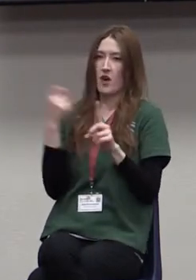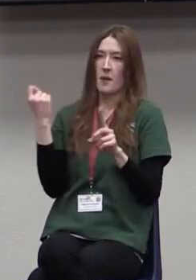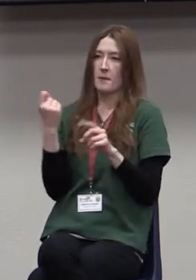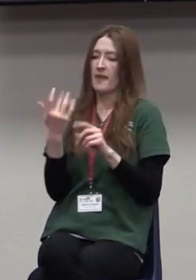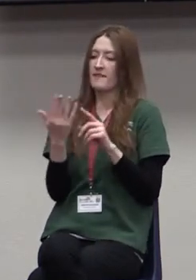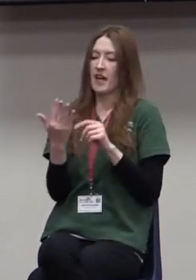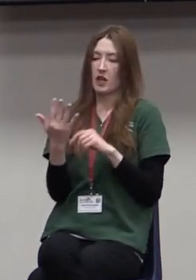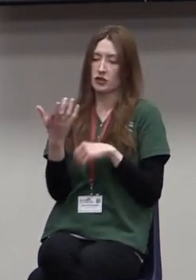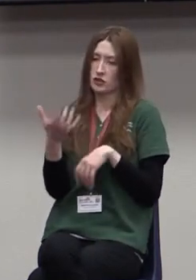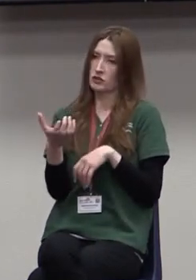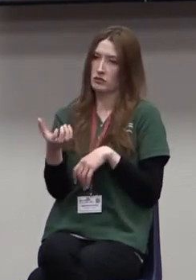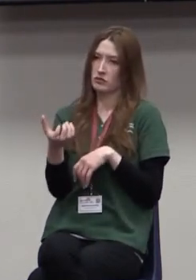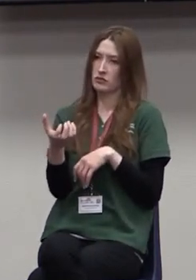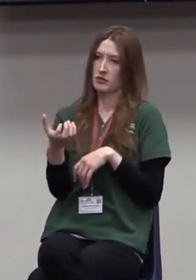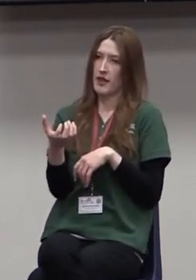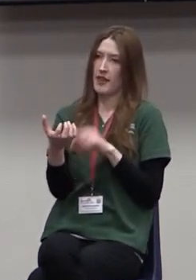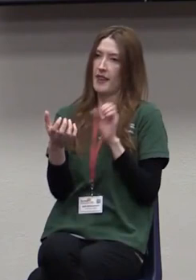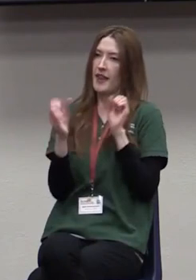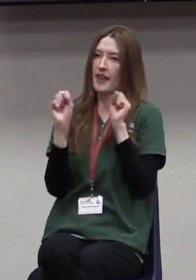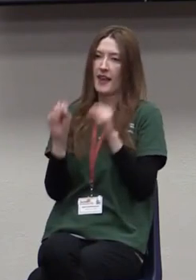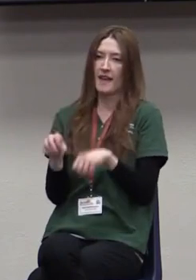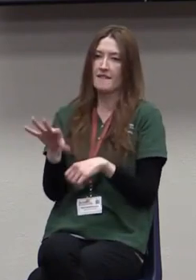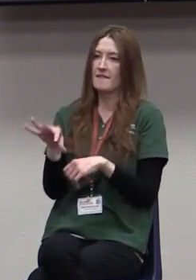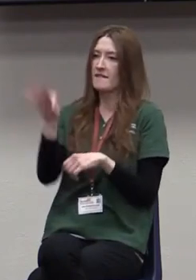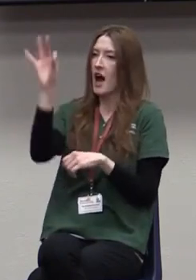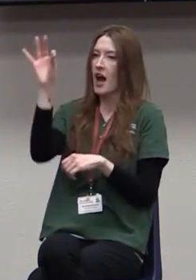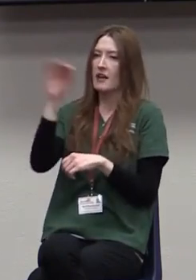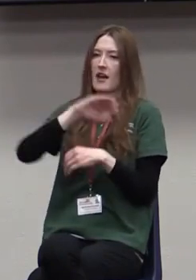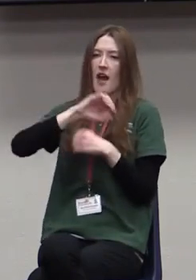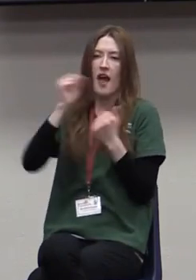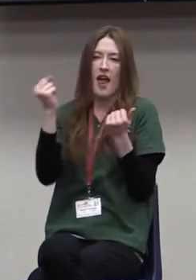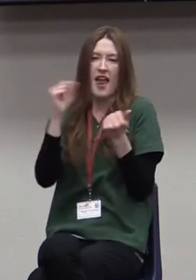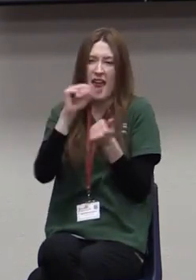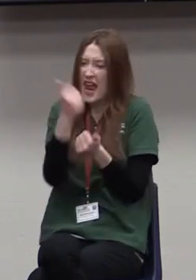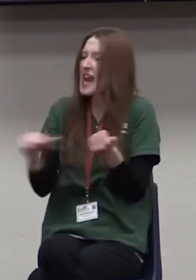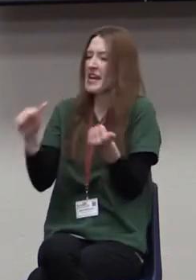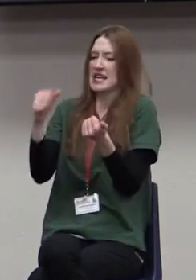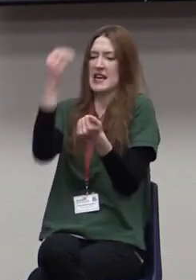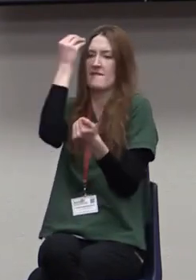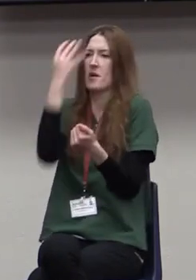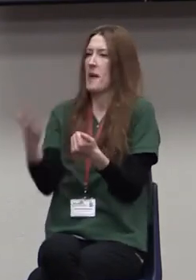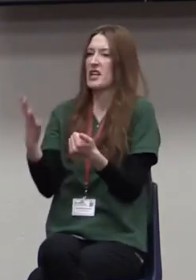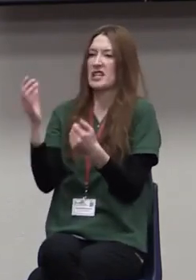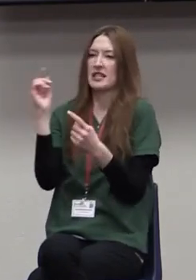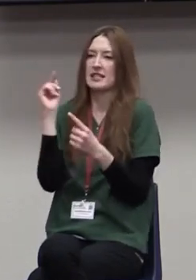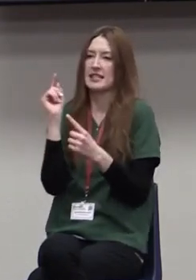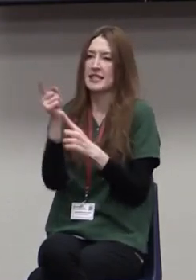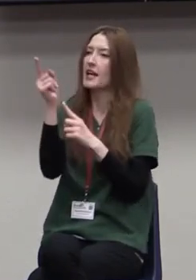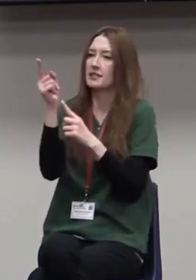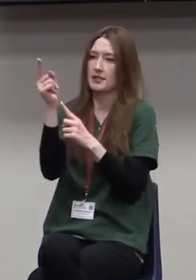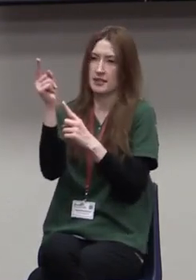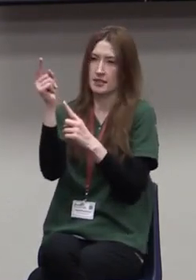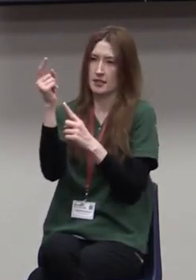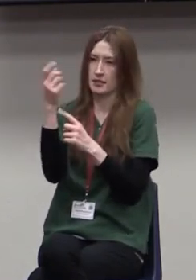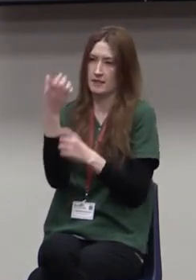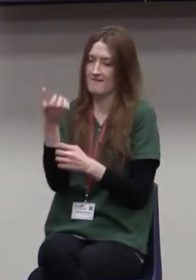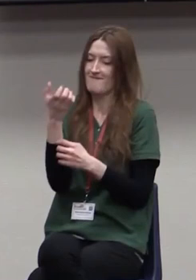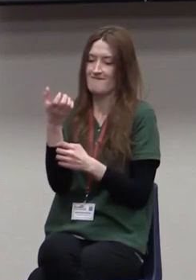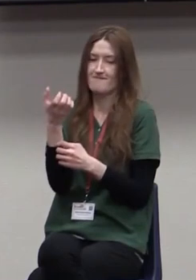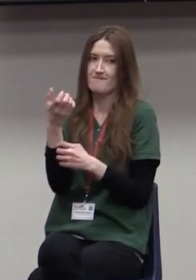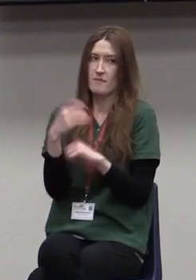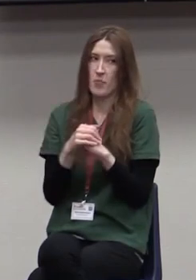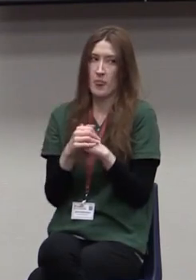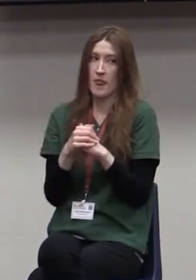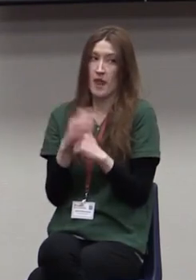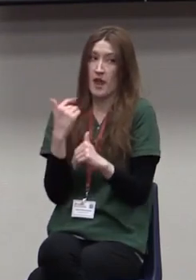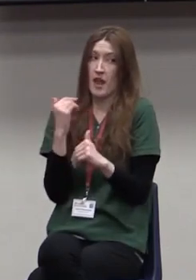And it makes it challenging to lead people because they got that information faster than you can think about it. But we also find